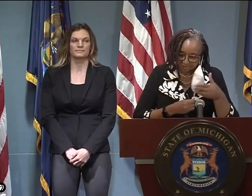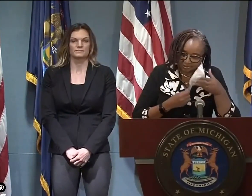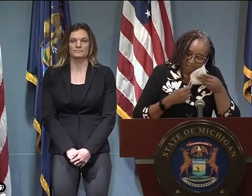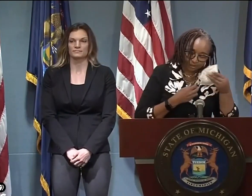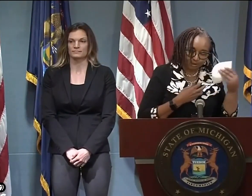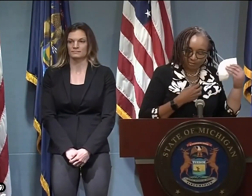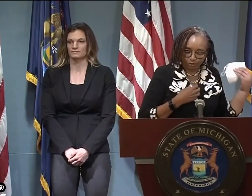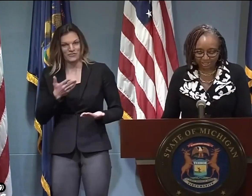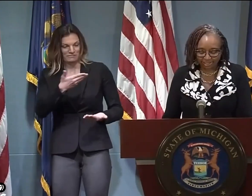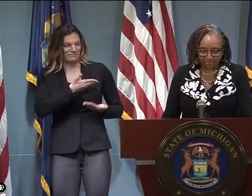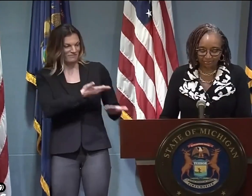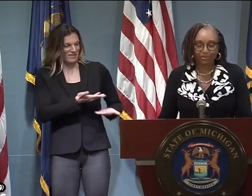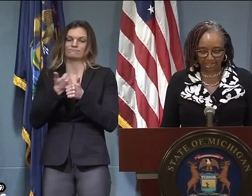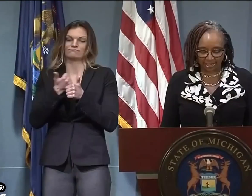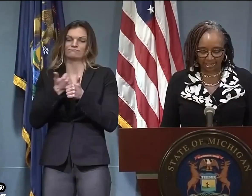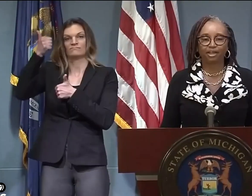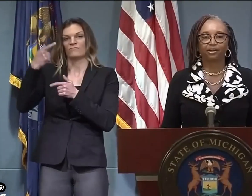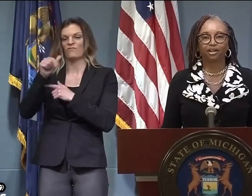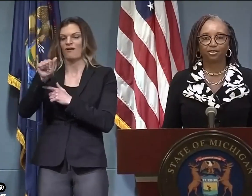Thank you, Governor.